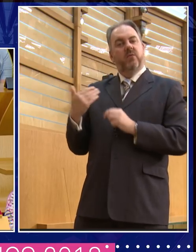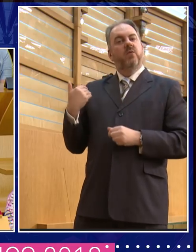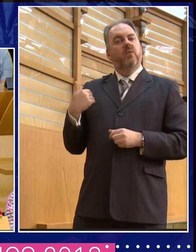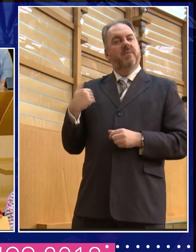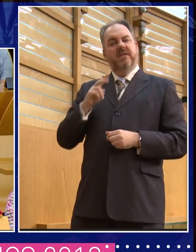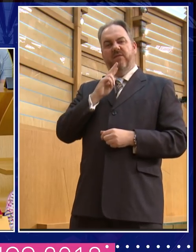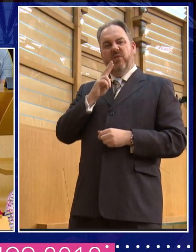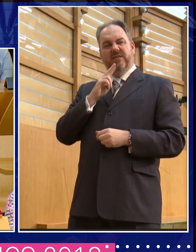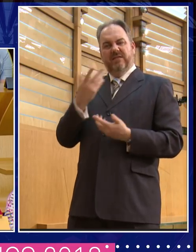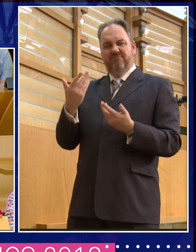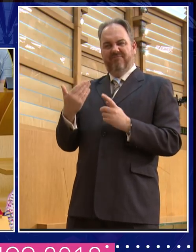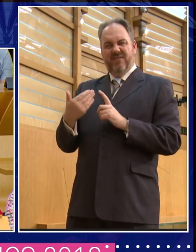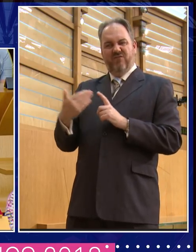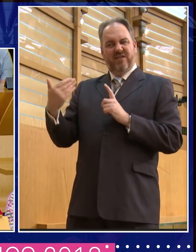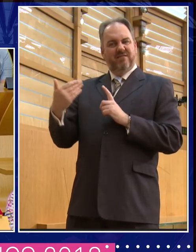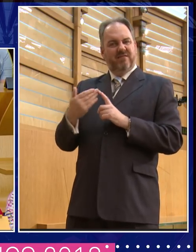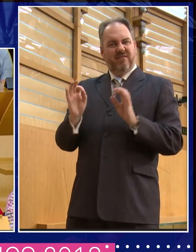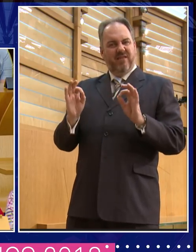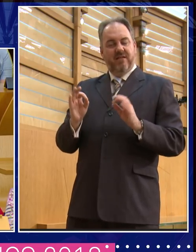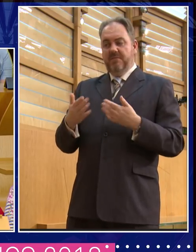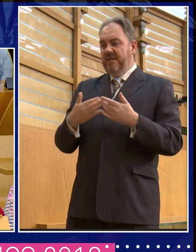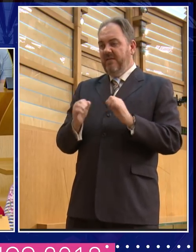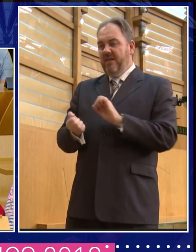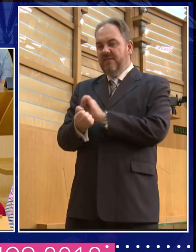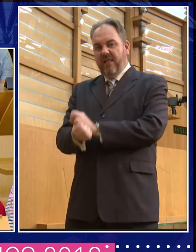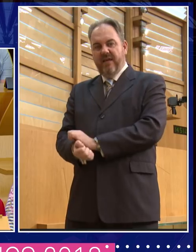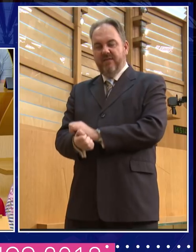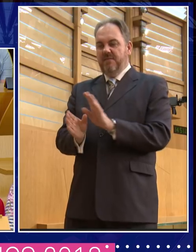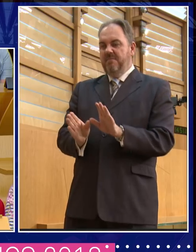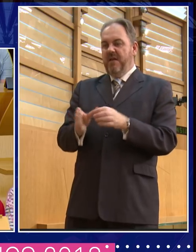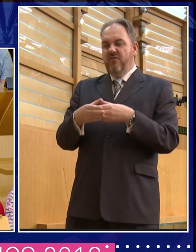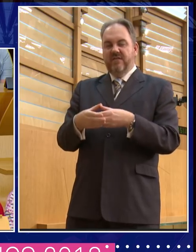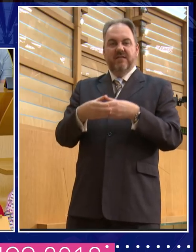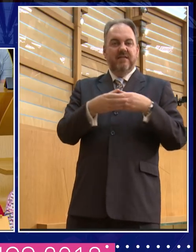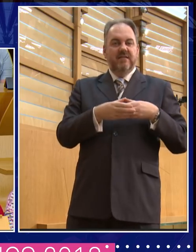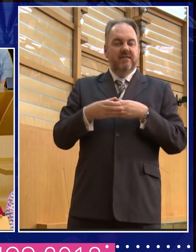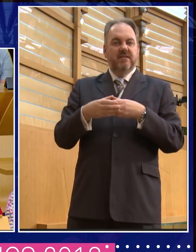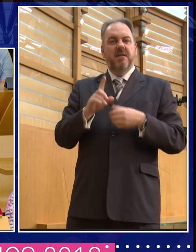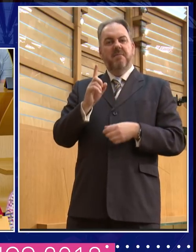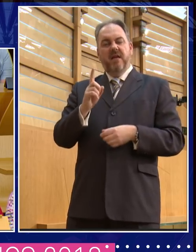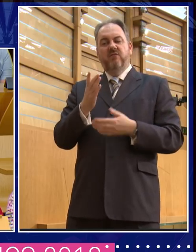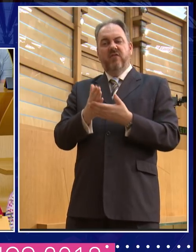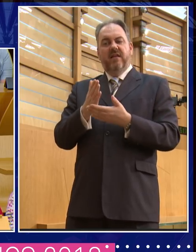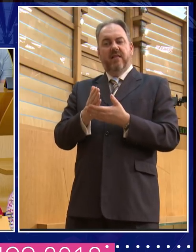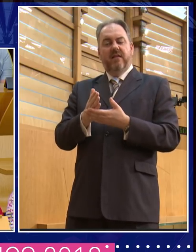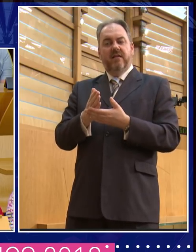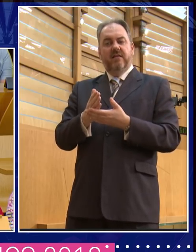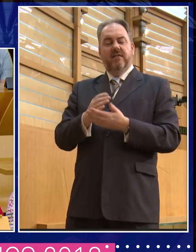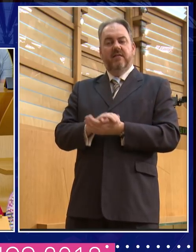underrepresented groups, whether it's slaves, minorities in any sense, but I'm also interested in that in our own world. Um,